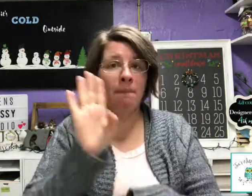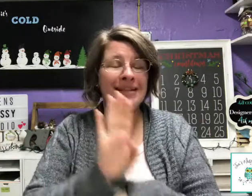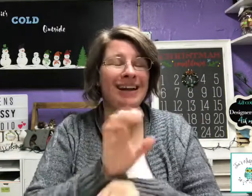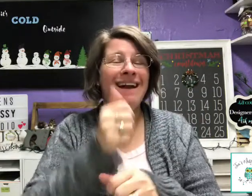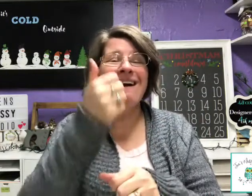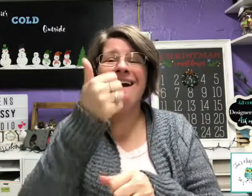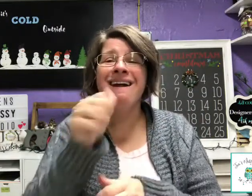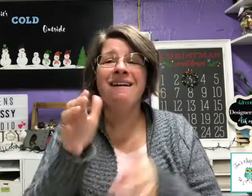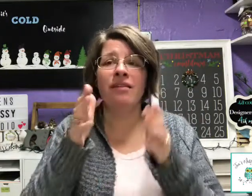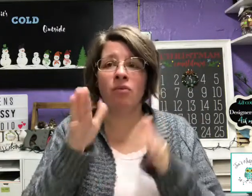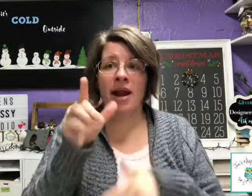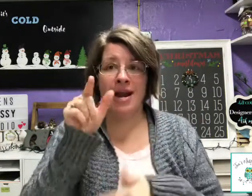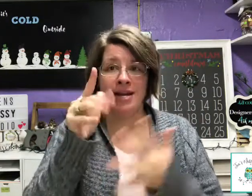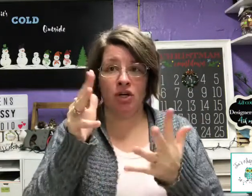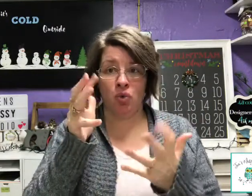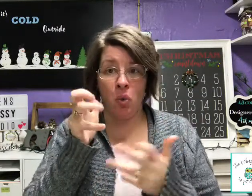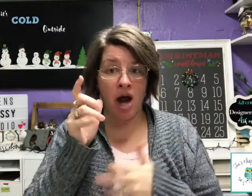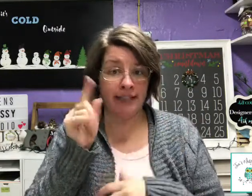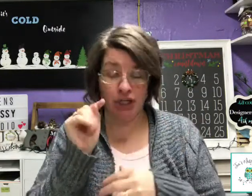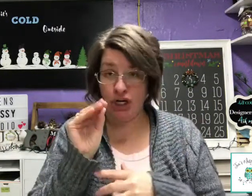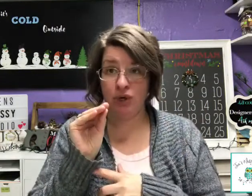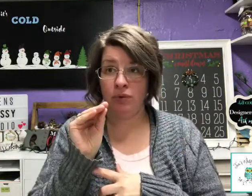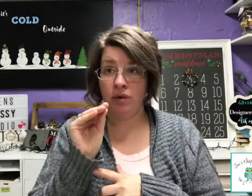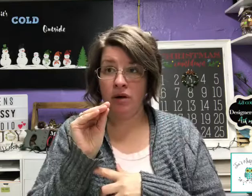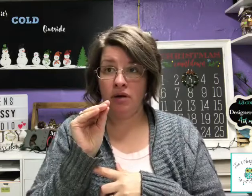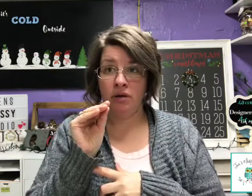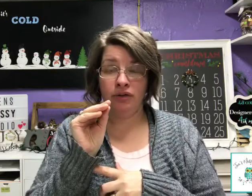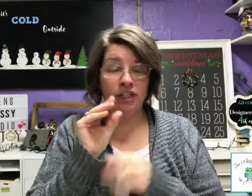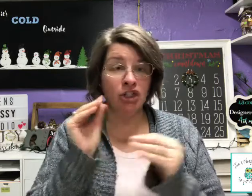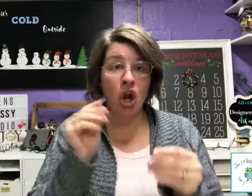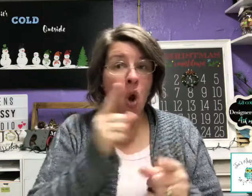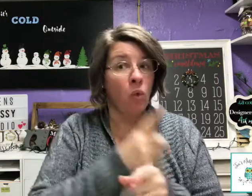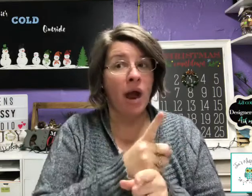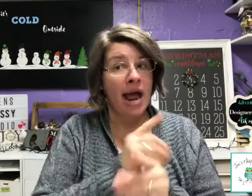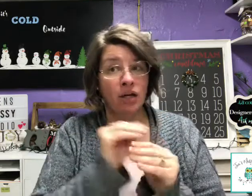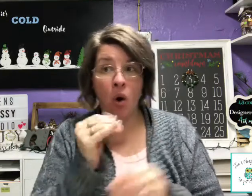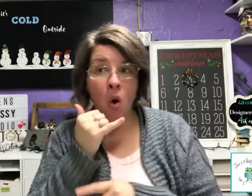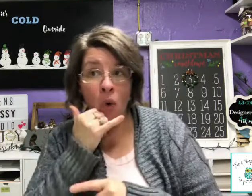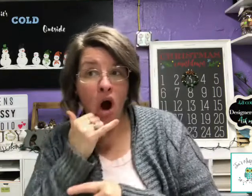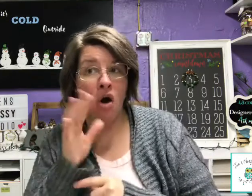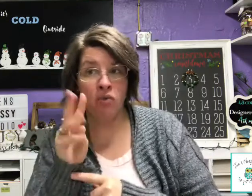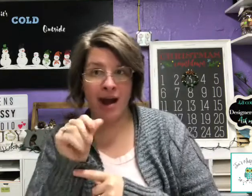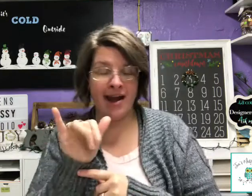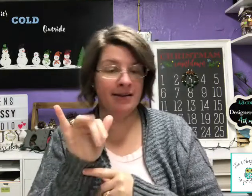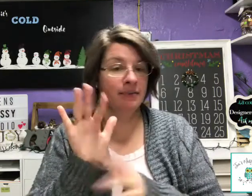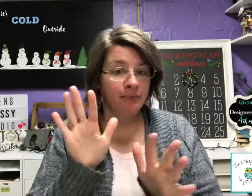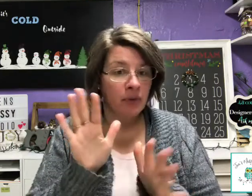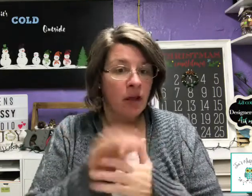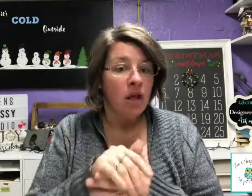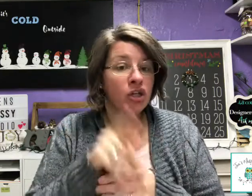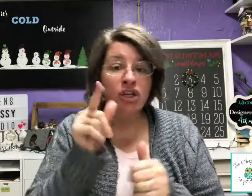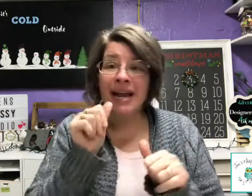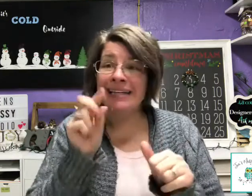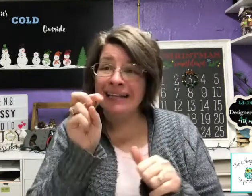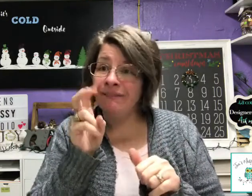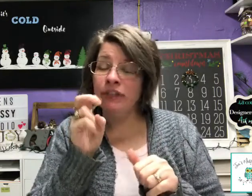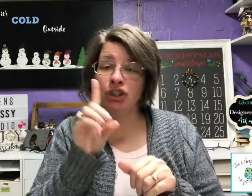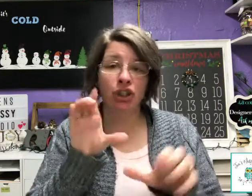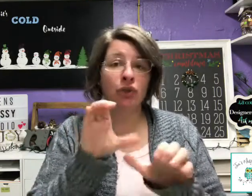business, any way you want to choose, there's no way, no wrong way. You can even choose